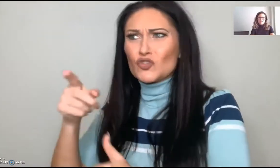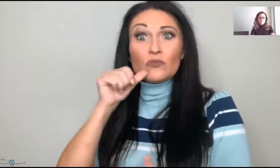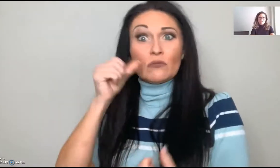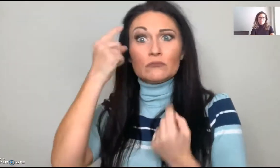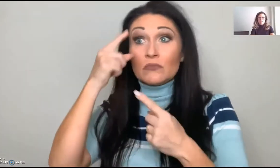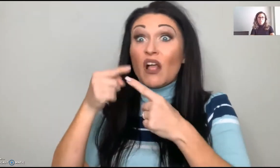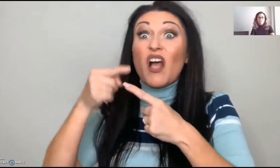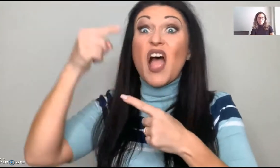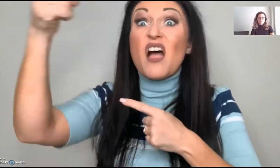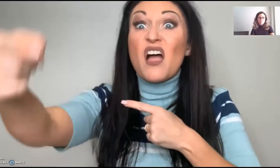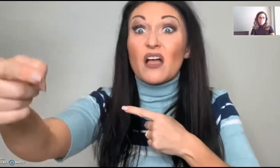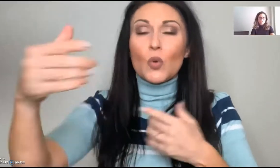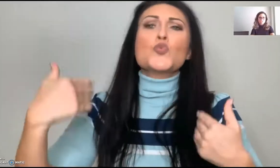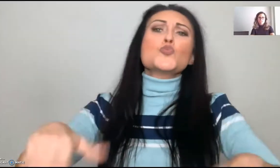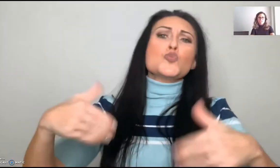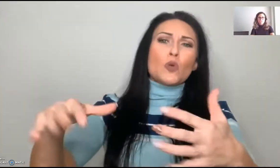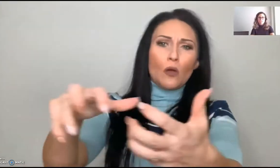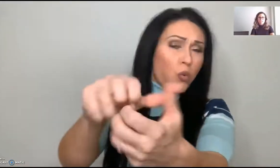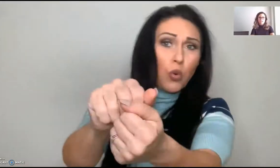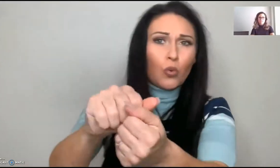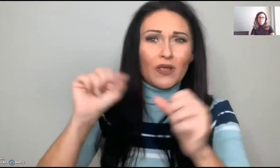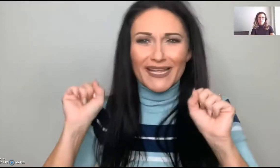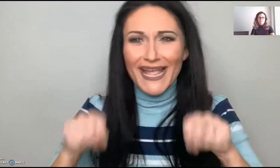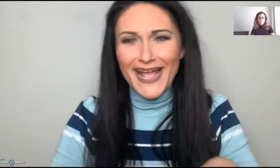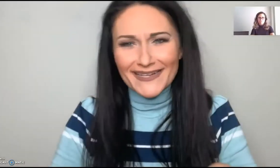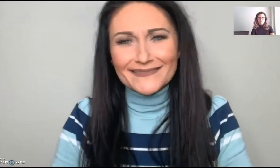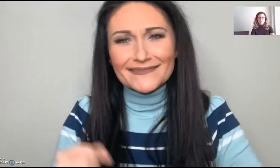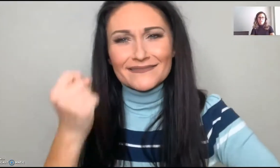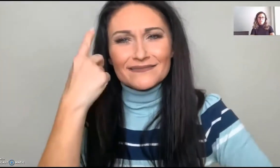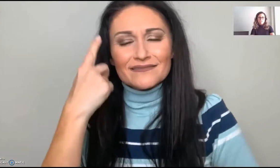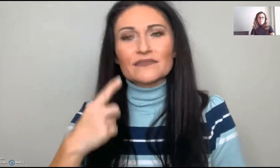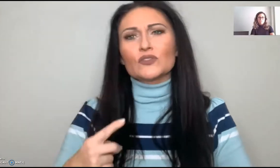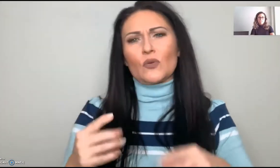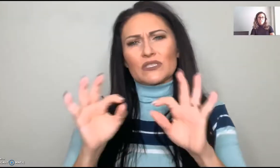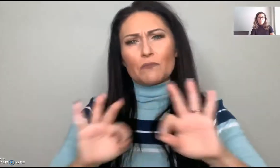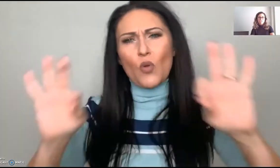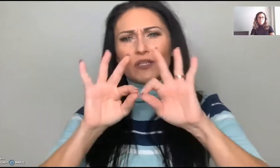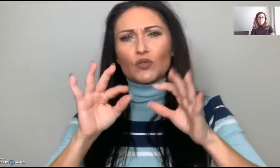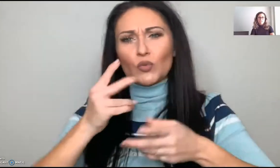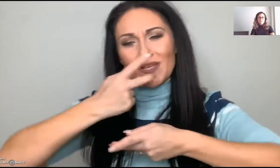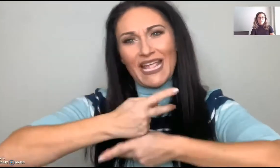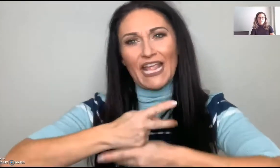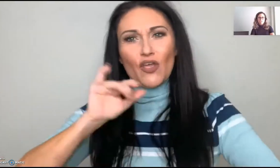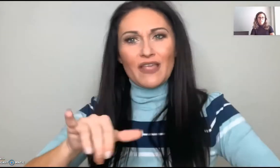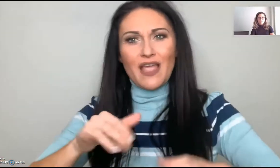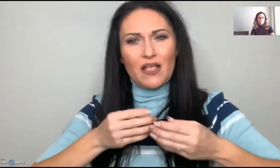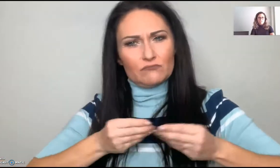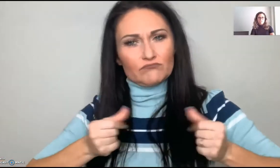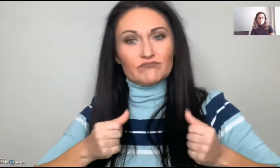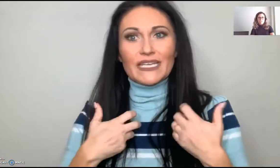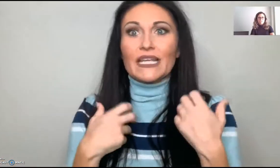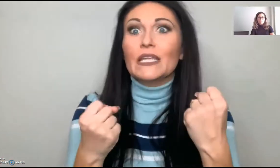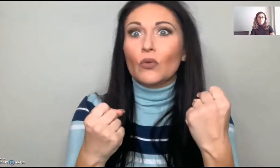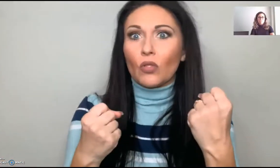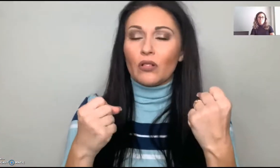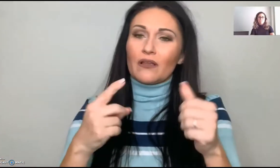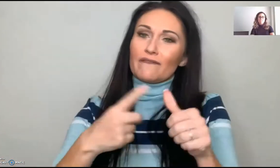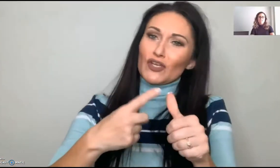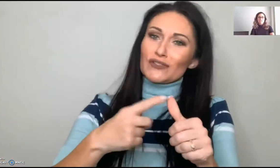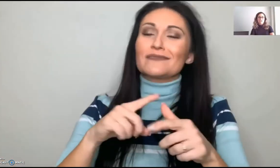you want to get married. But first you need to understand that in the future, if you don't solve these issues, it's going to be destructive. It's important to take care of that